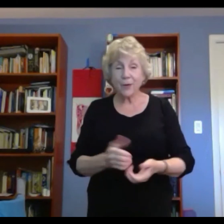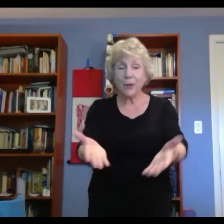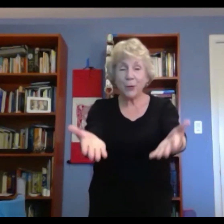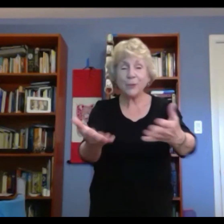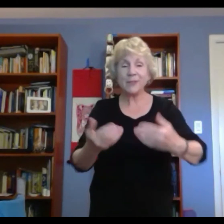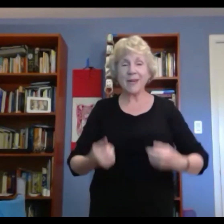Thee Festival be